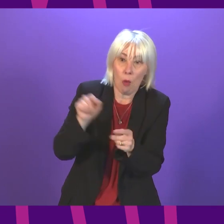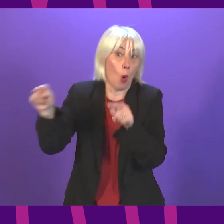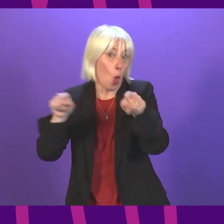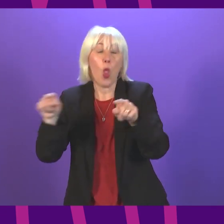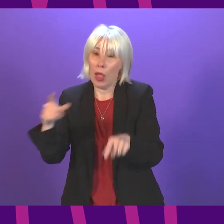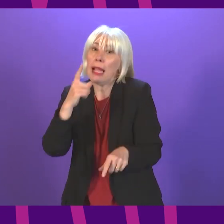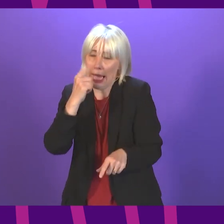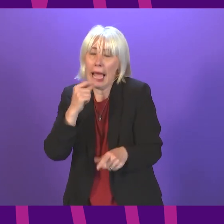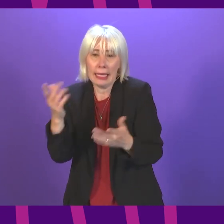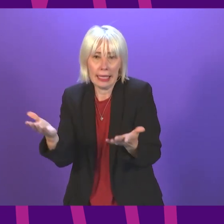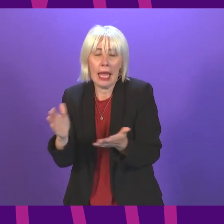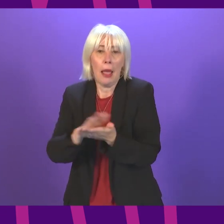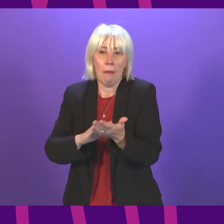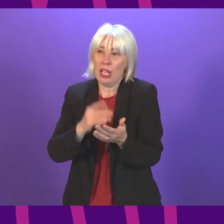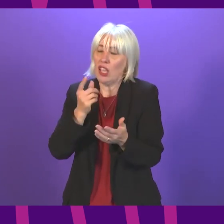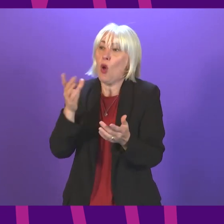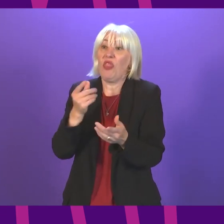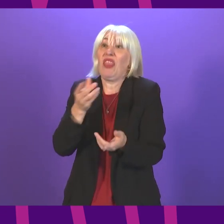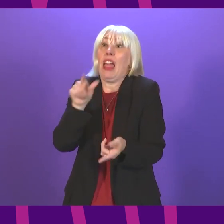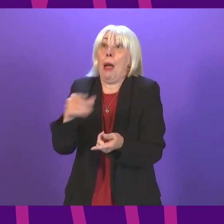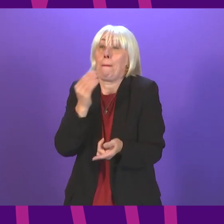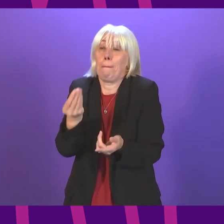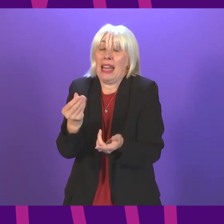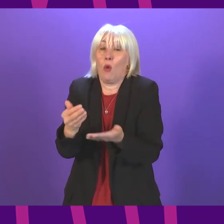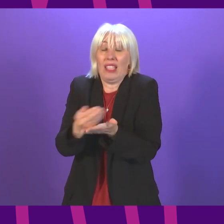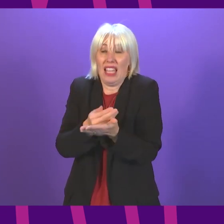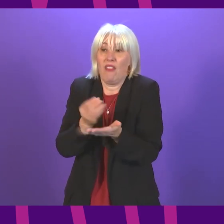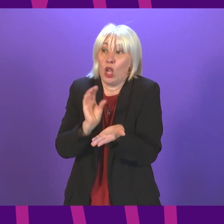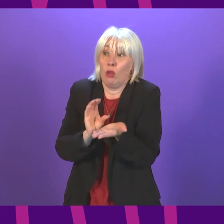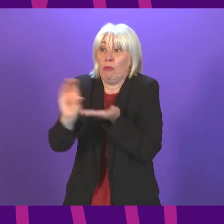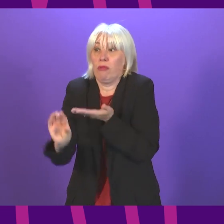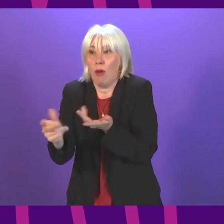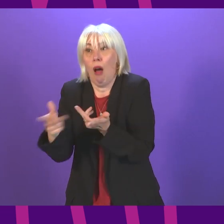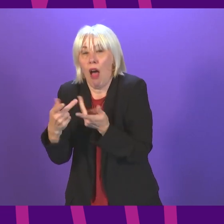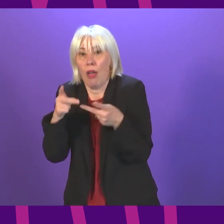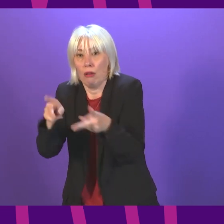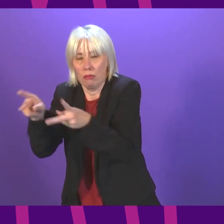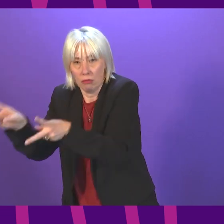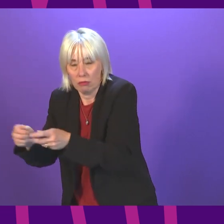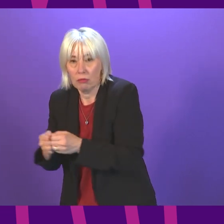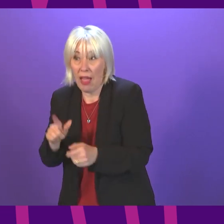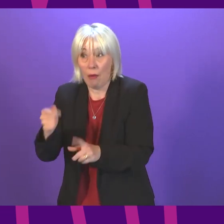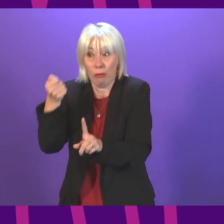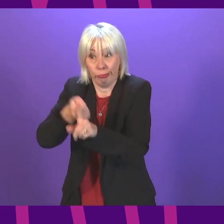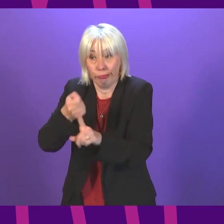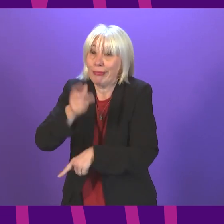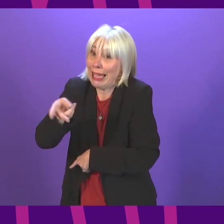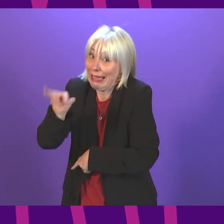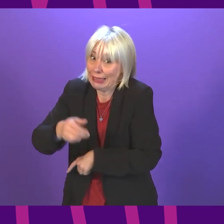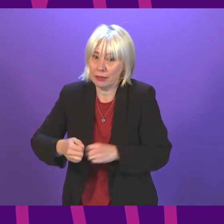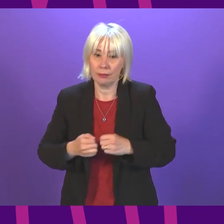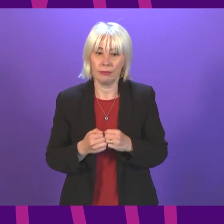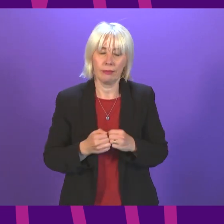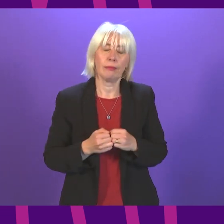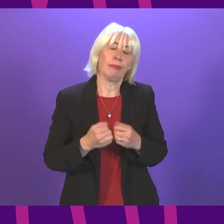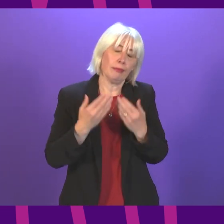which could be used to fund reasonable pay increases. I reiterate that point today. Neil Bibby.